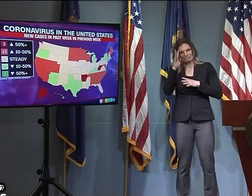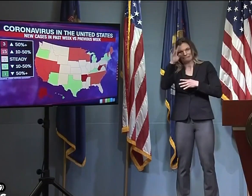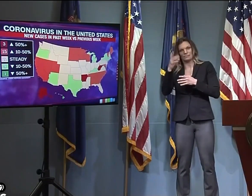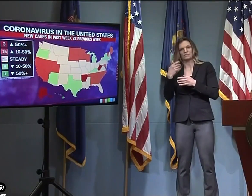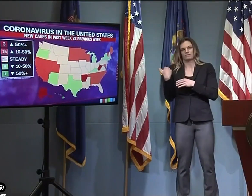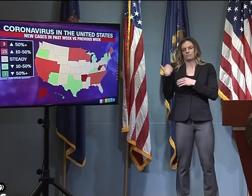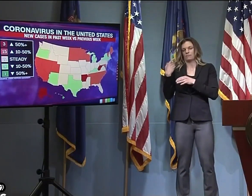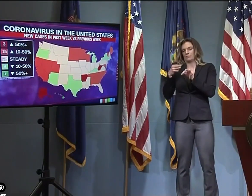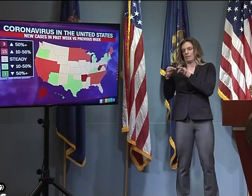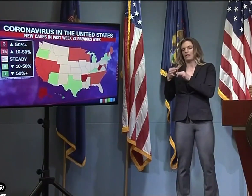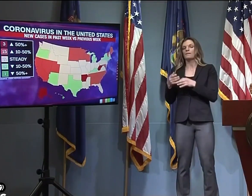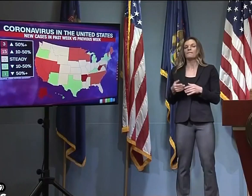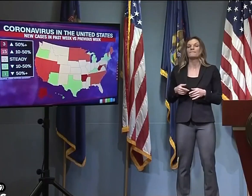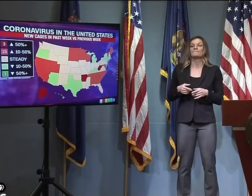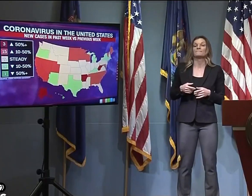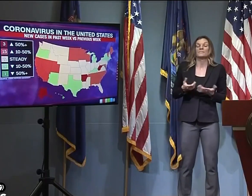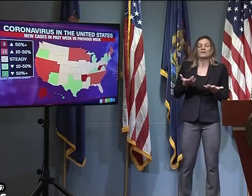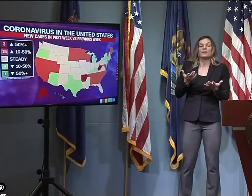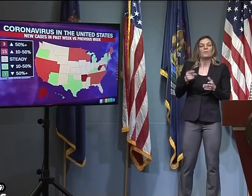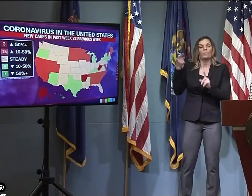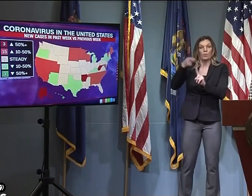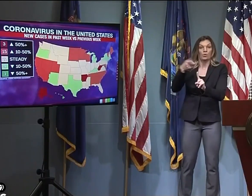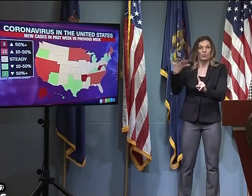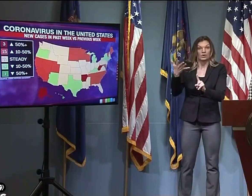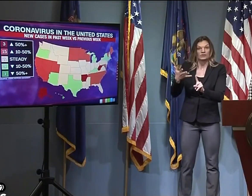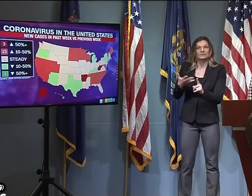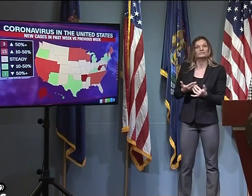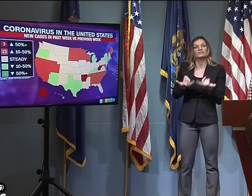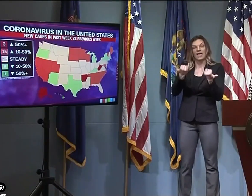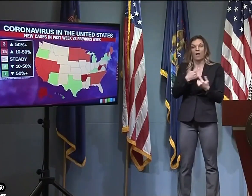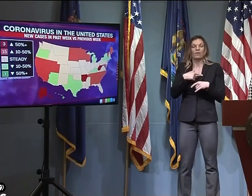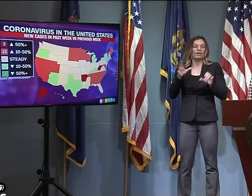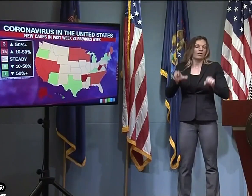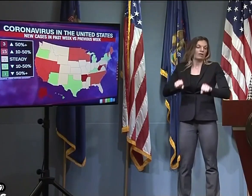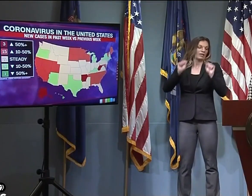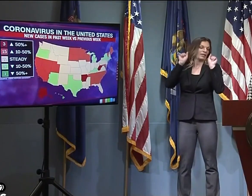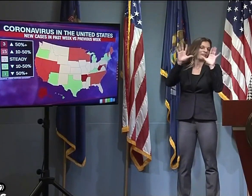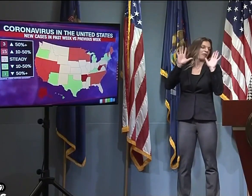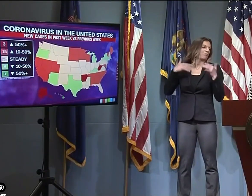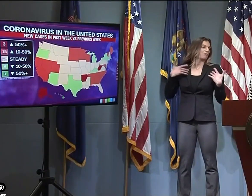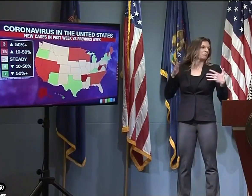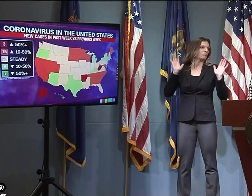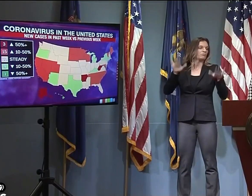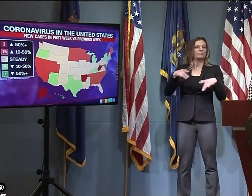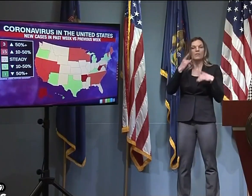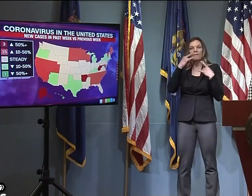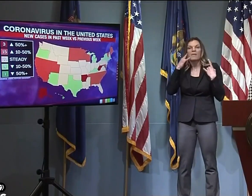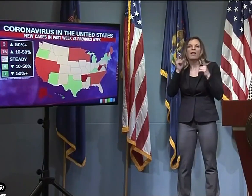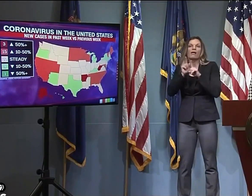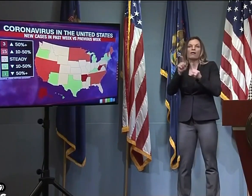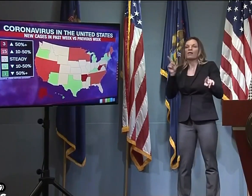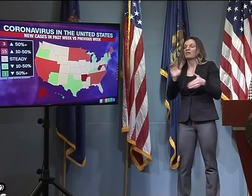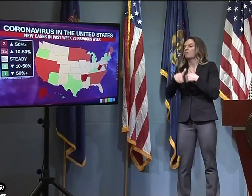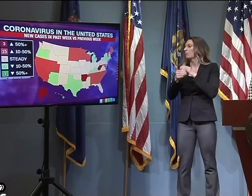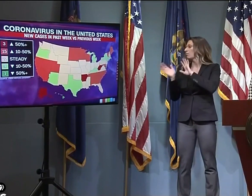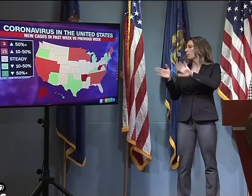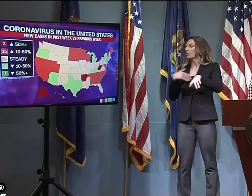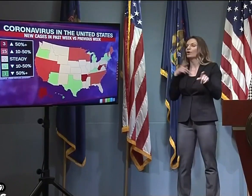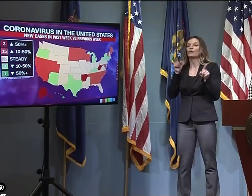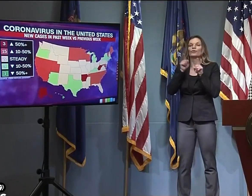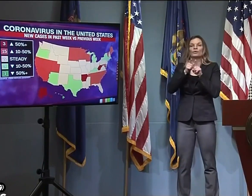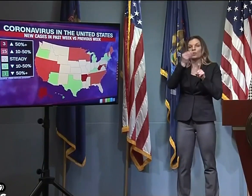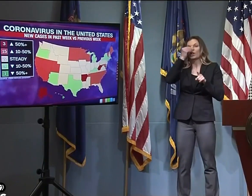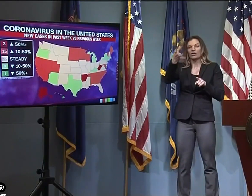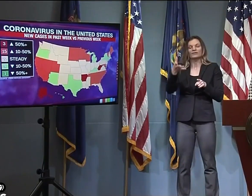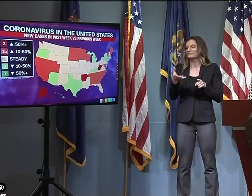But I just point this out. We can't afford to lose, to drop our guard now. And some of the stories from this